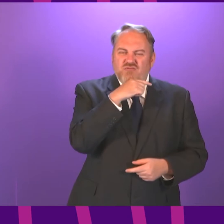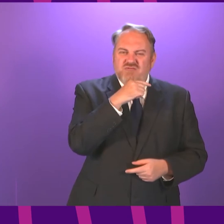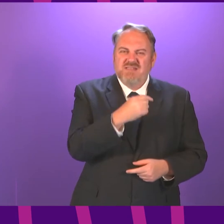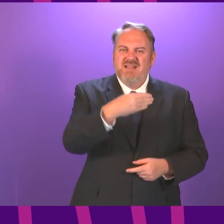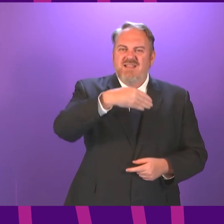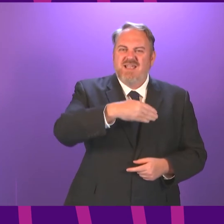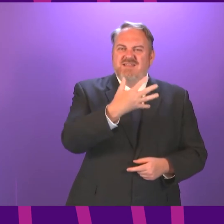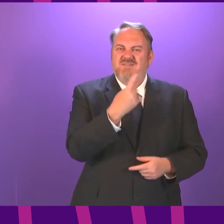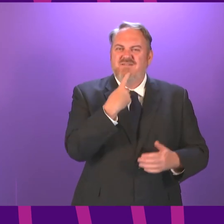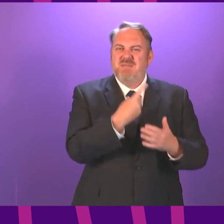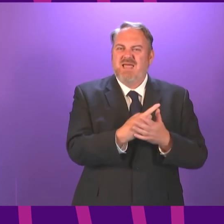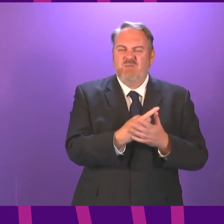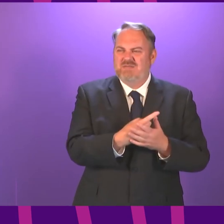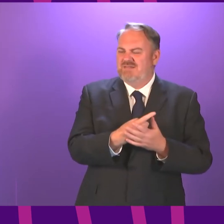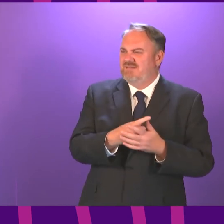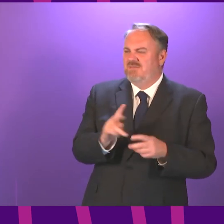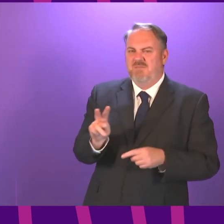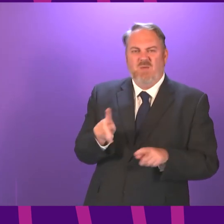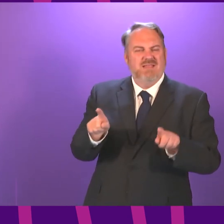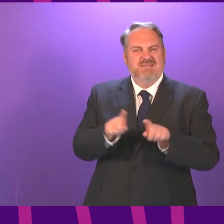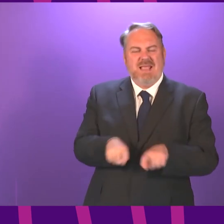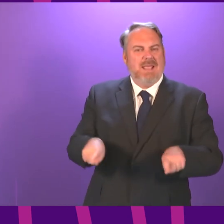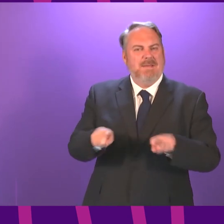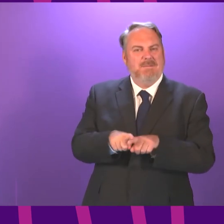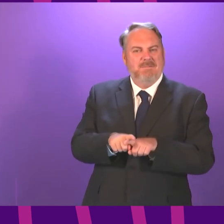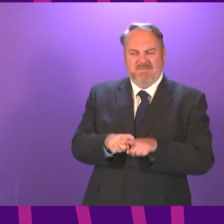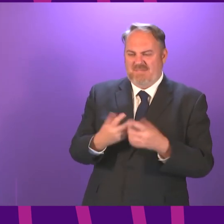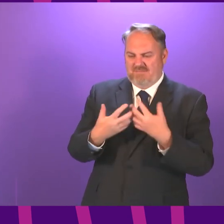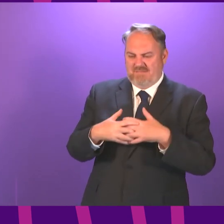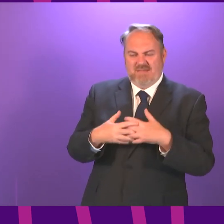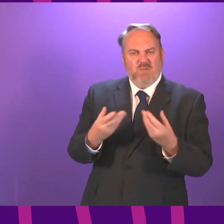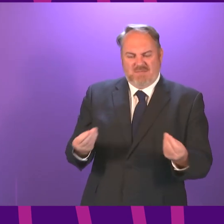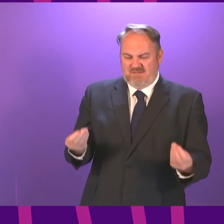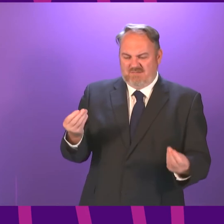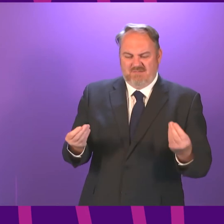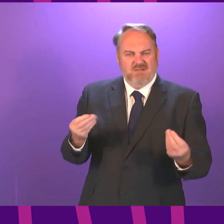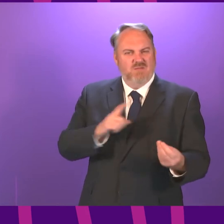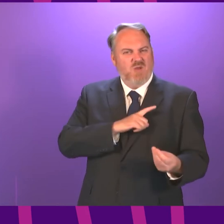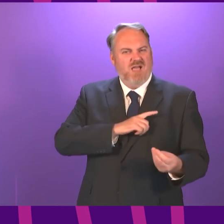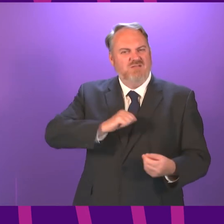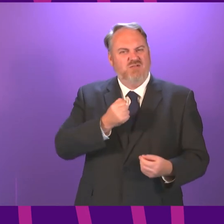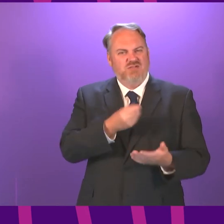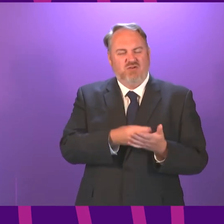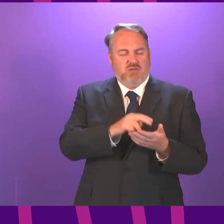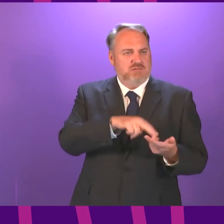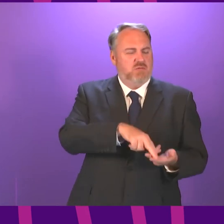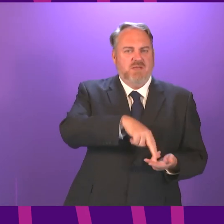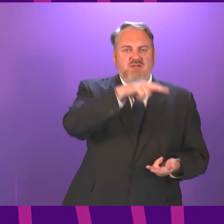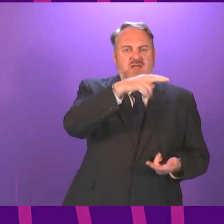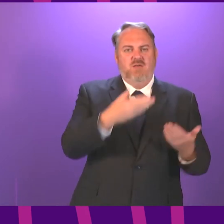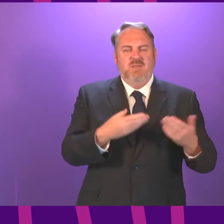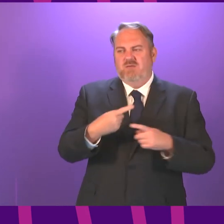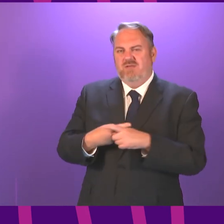and it's similar for amber countries so what can the first minister do to bring down the cost and stop